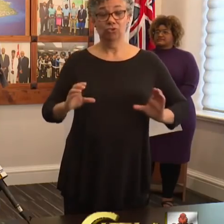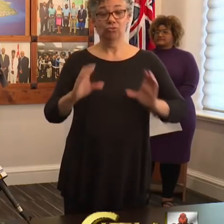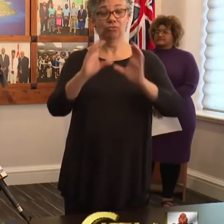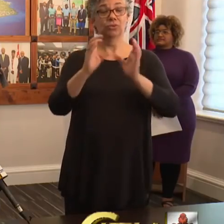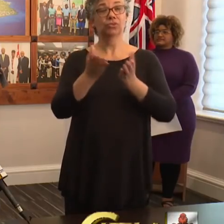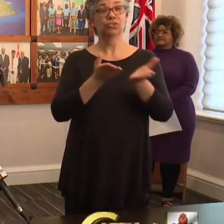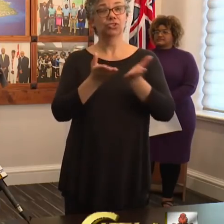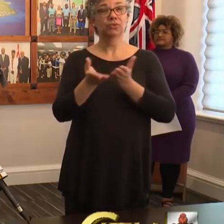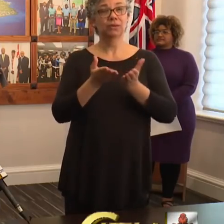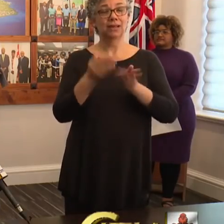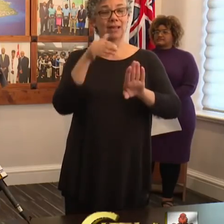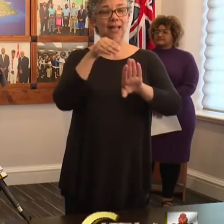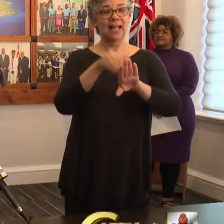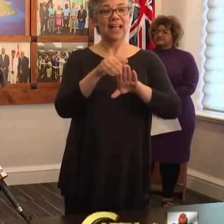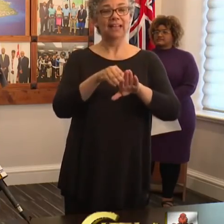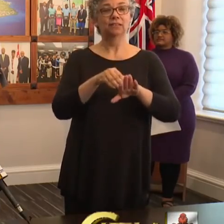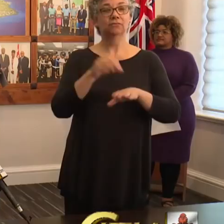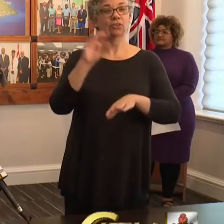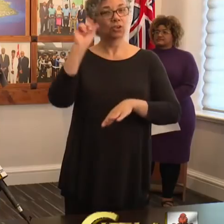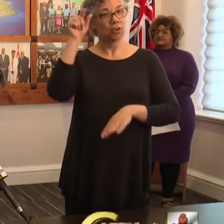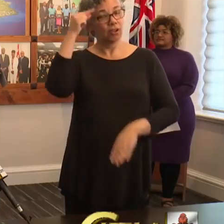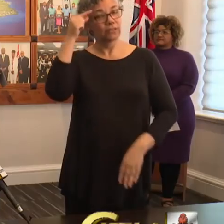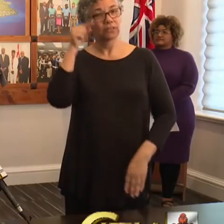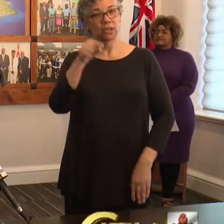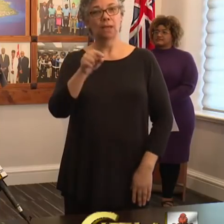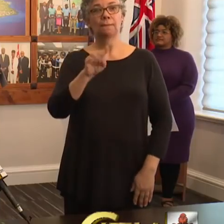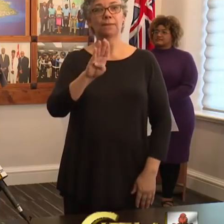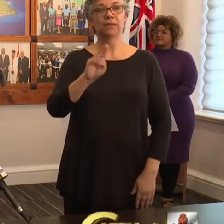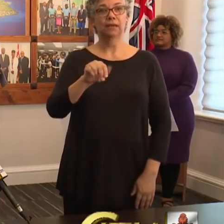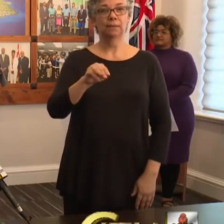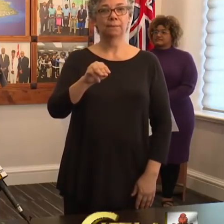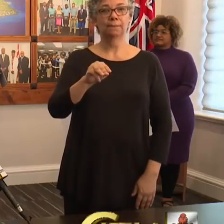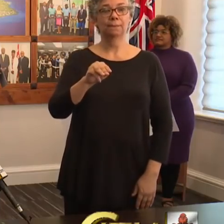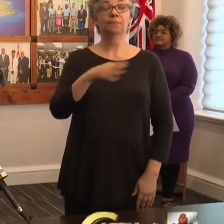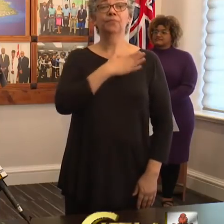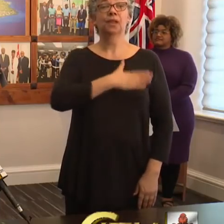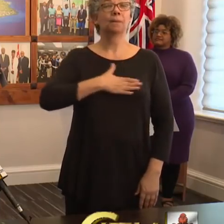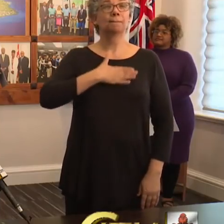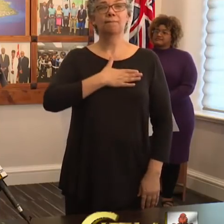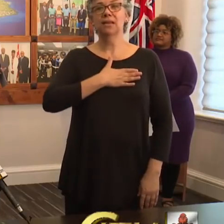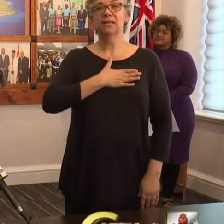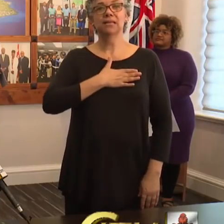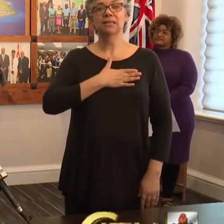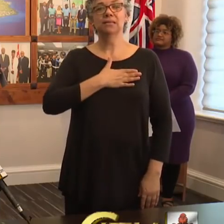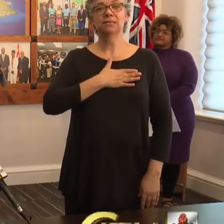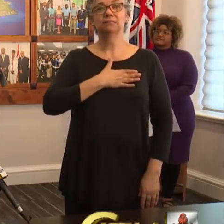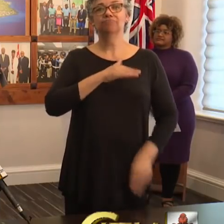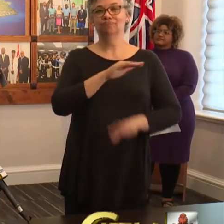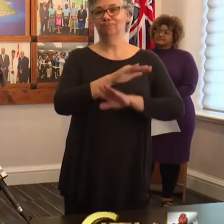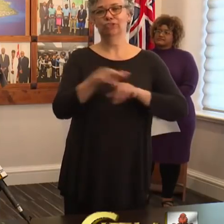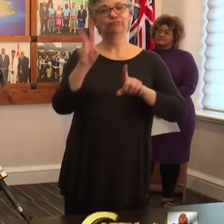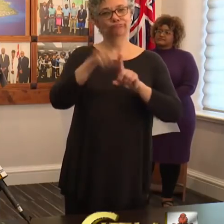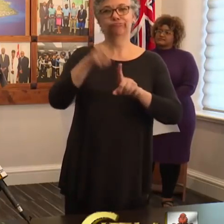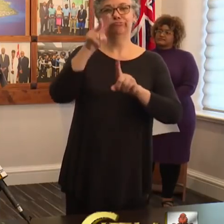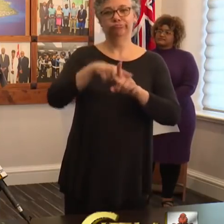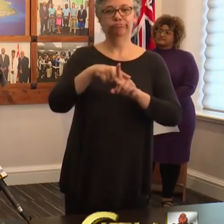criticalservices.gov.bm Please do not apply twice.